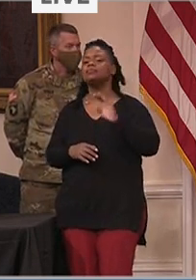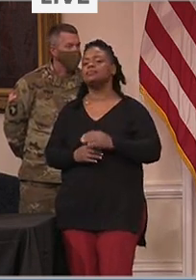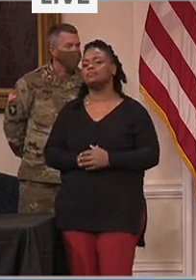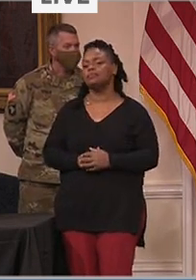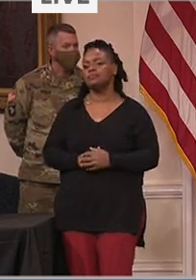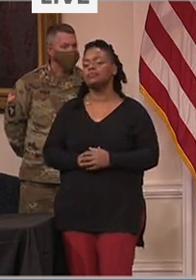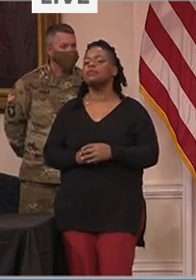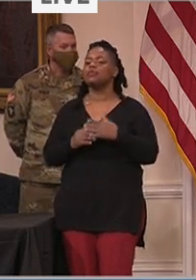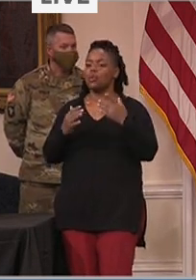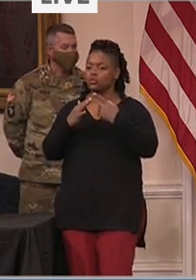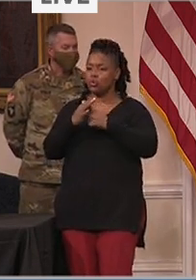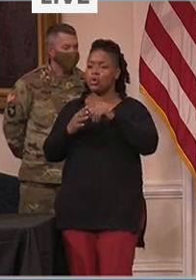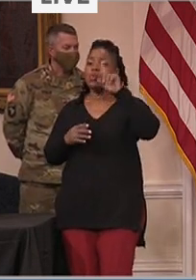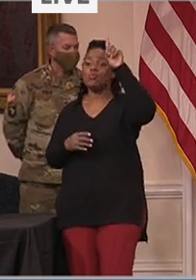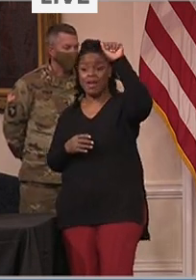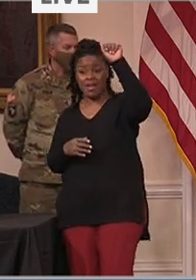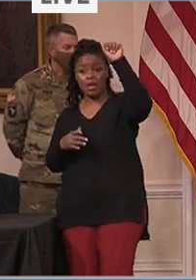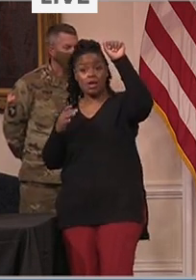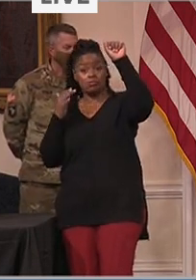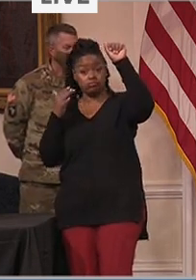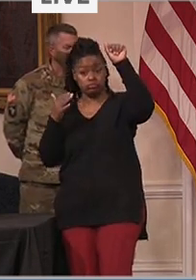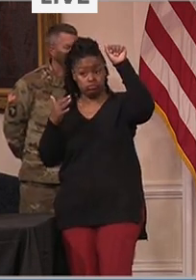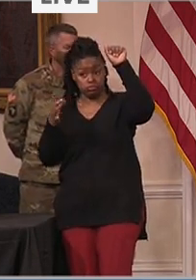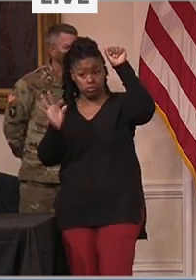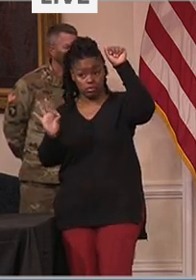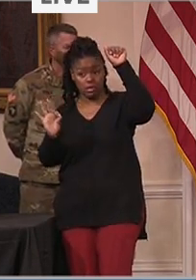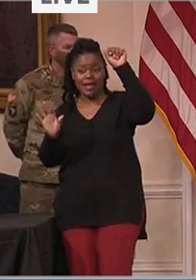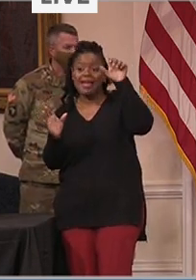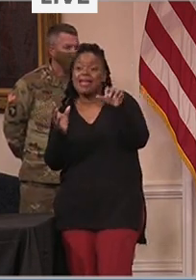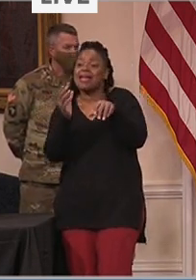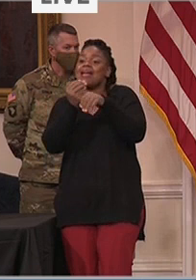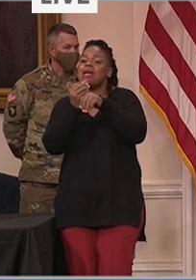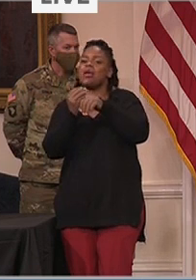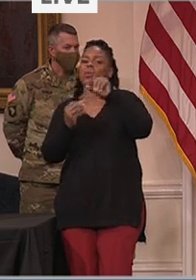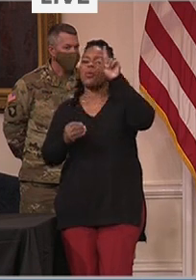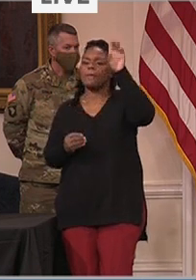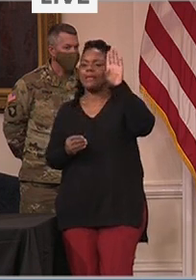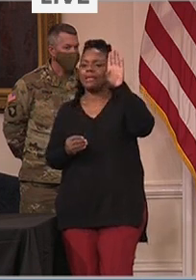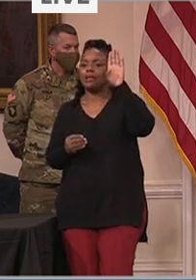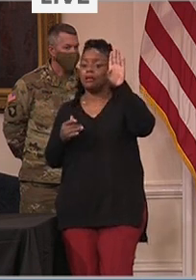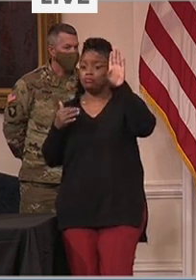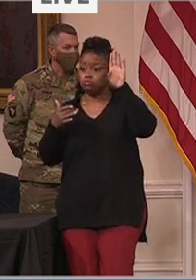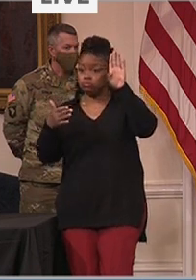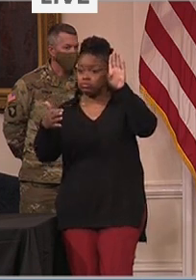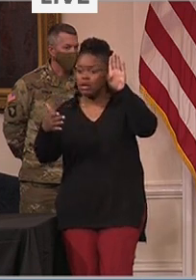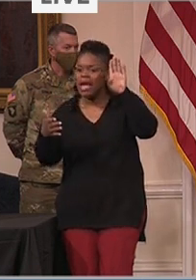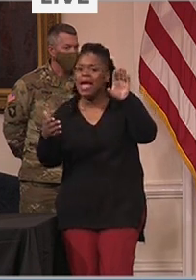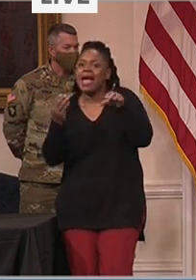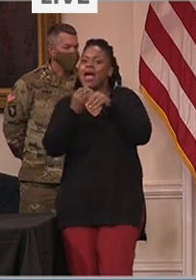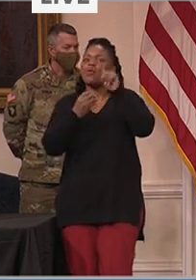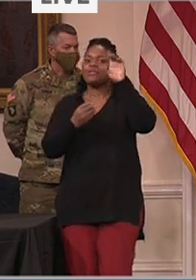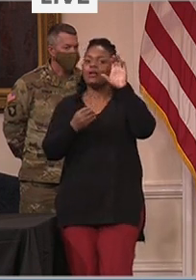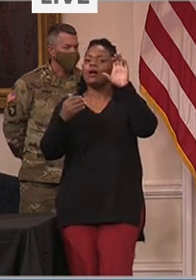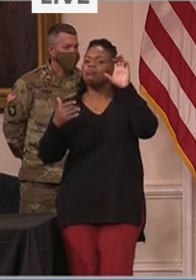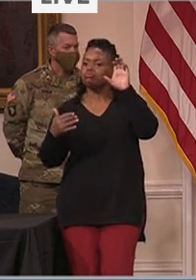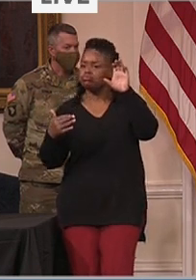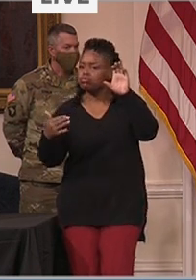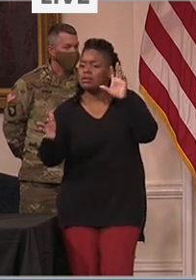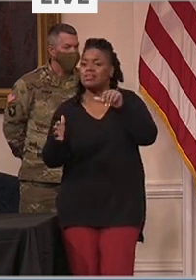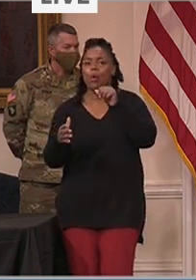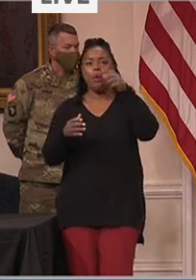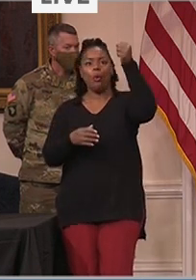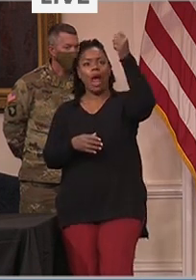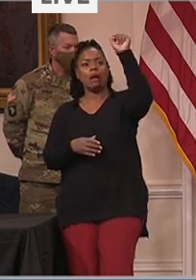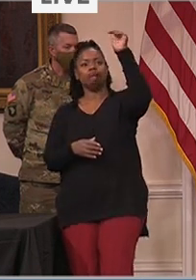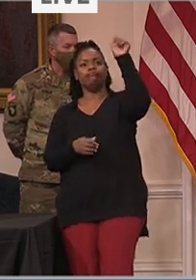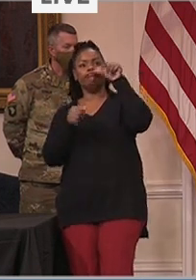next group and the next group in line. Our message to those who are responsible for doing the vaccinations is